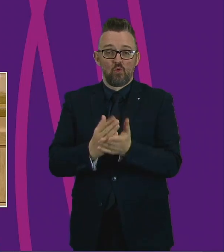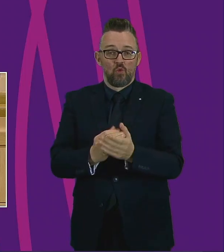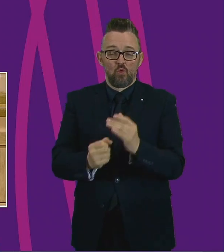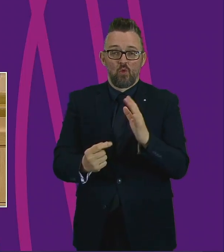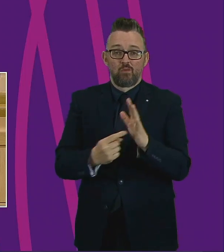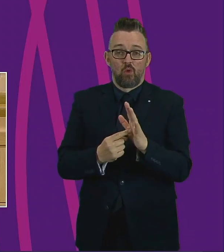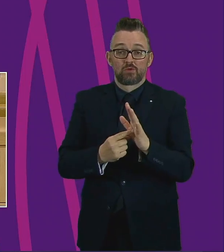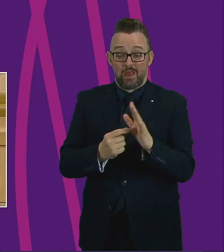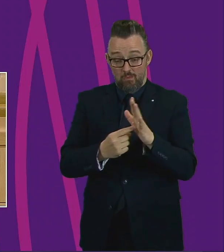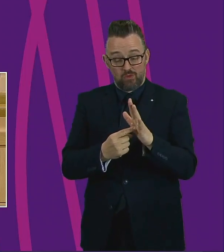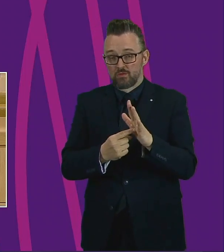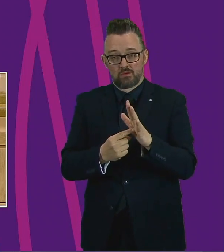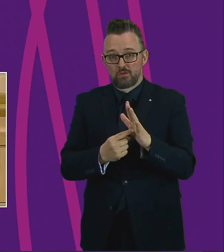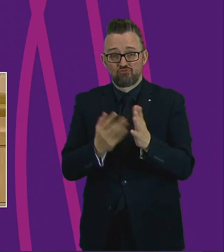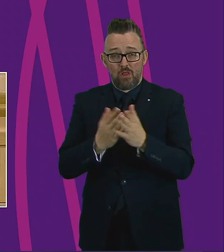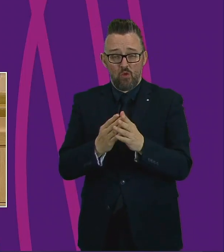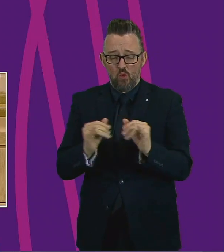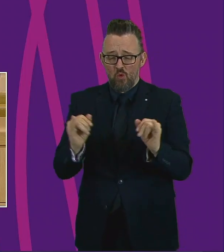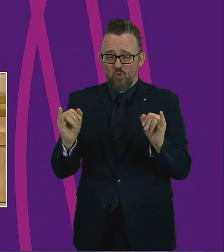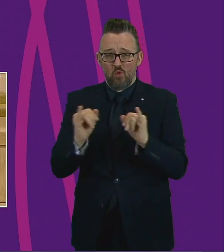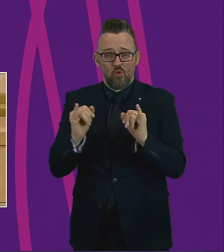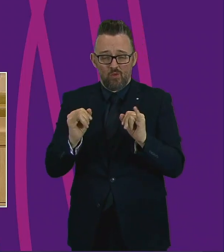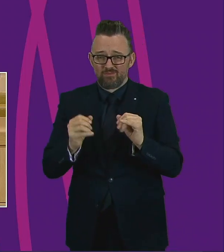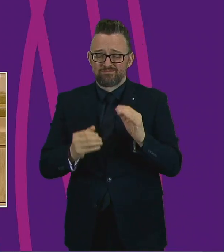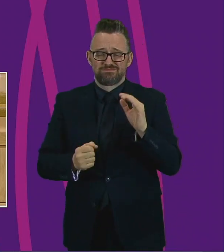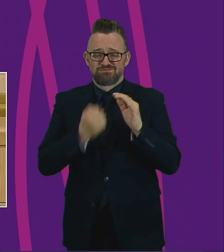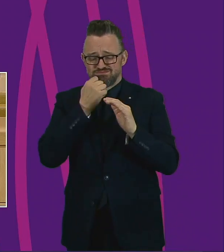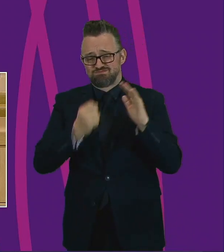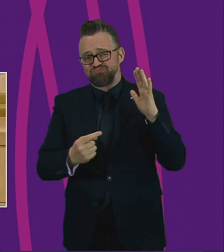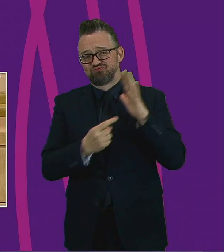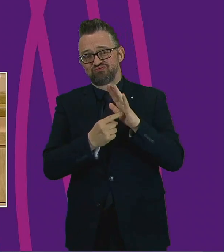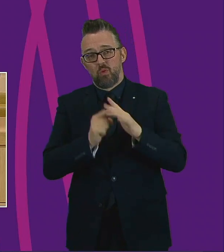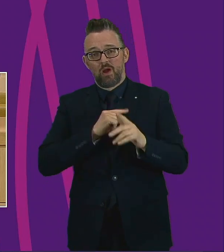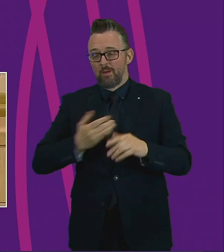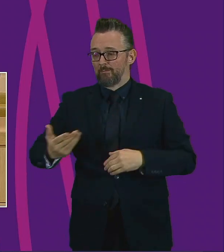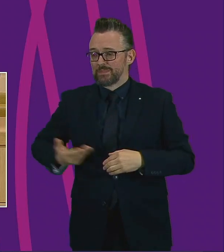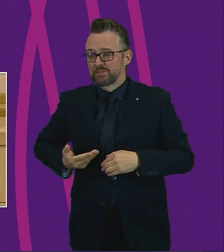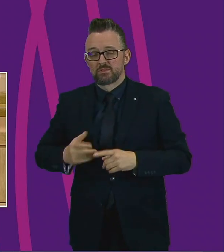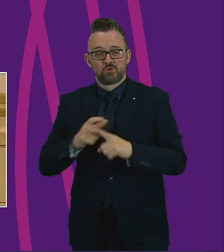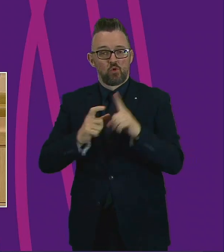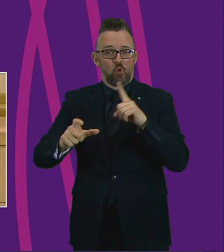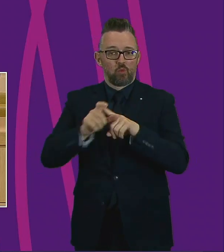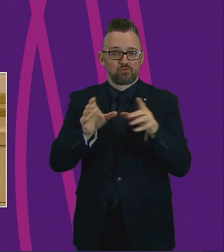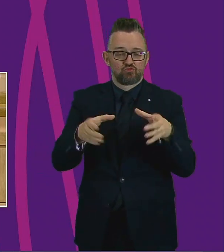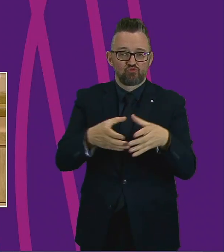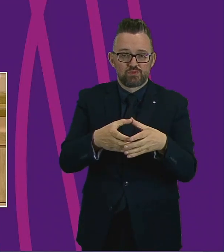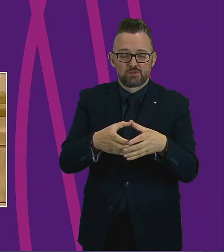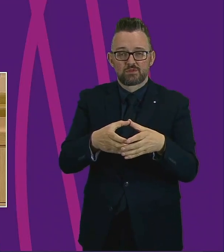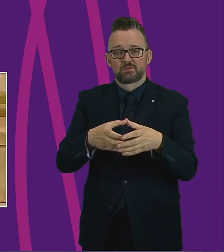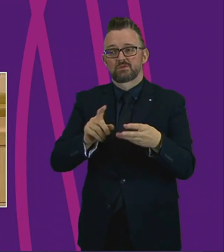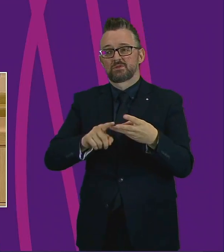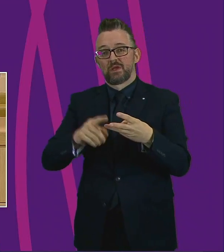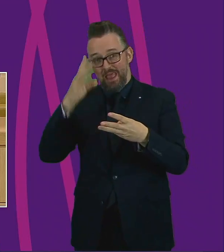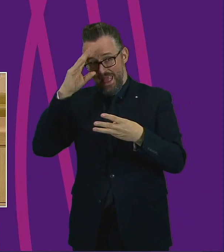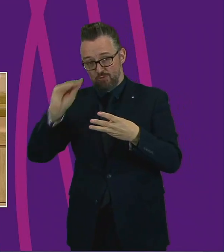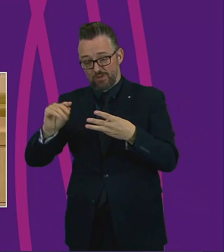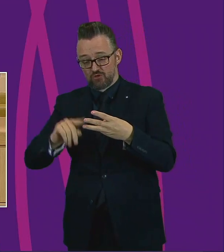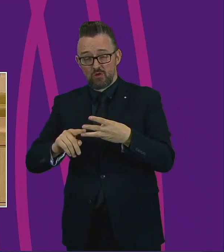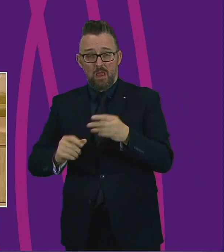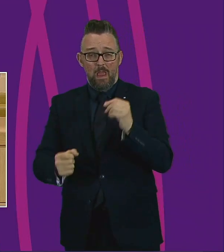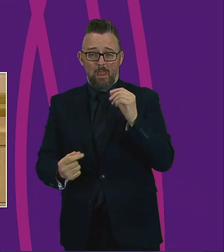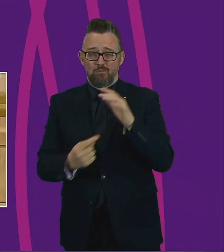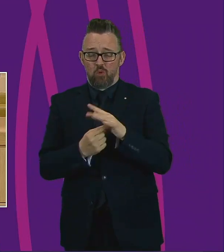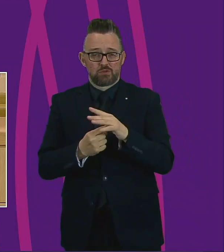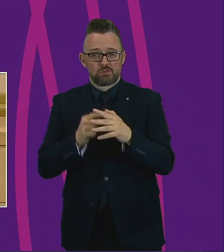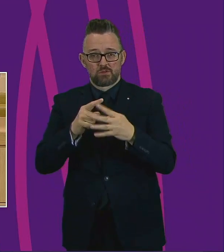It is critical. Critical for businesses, critical for community groups, critical for education, and